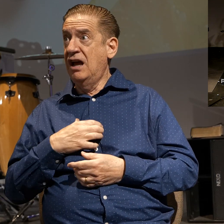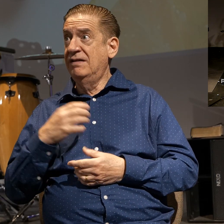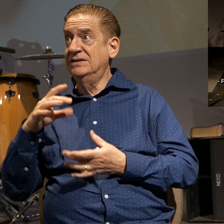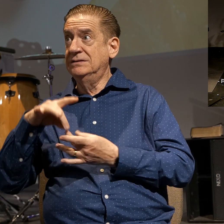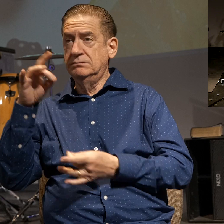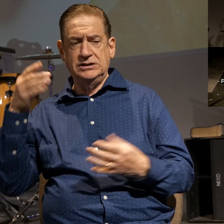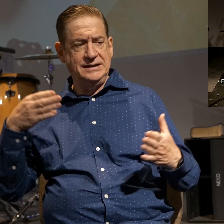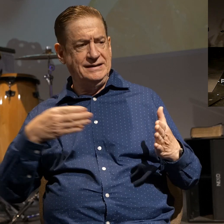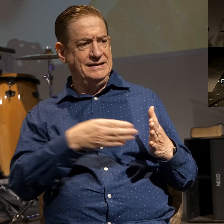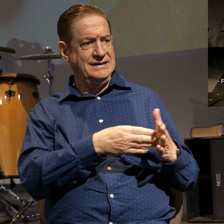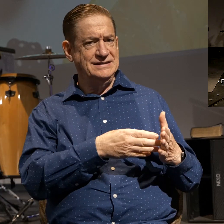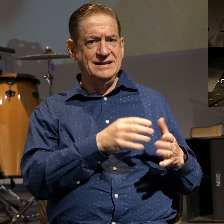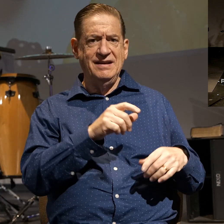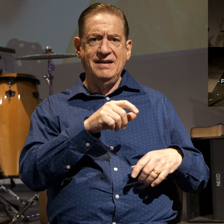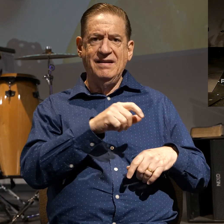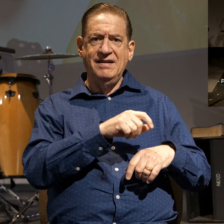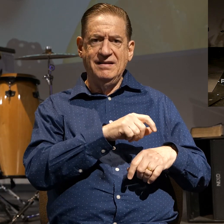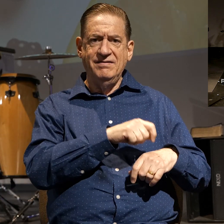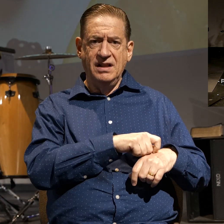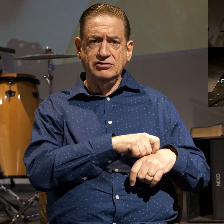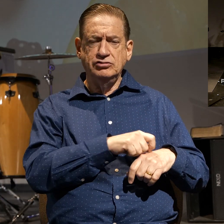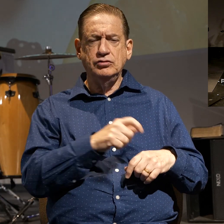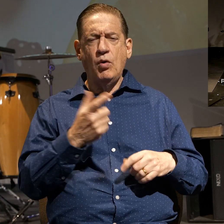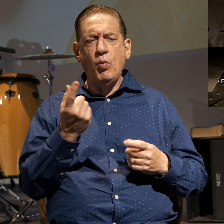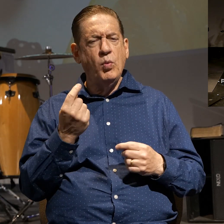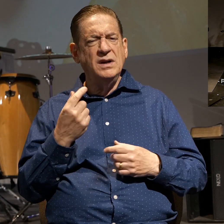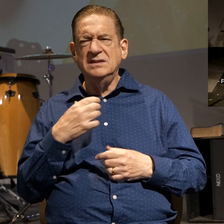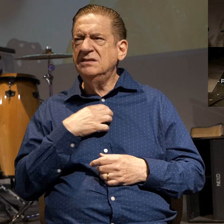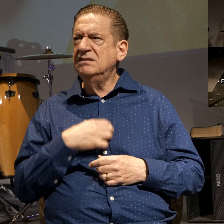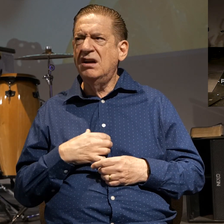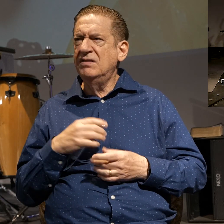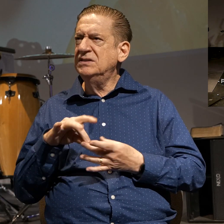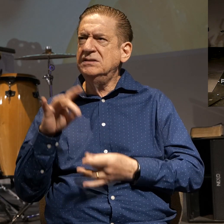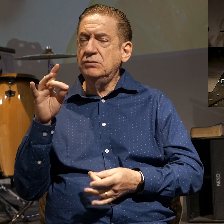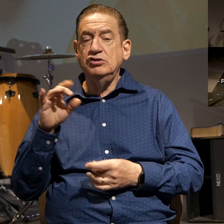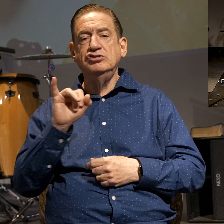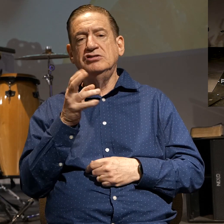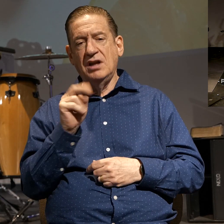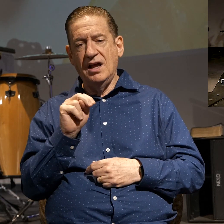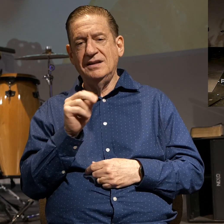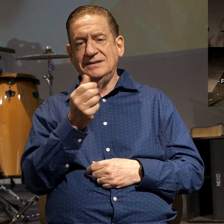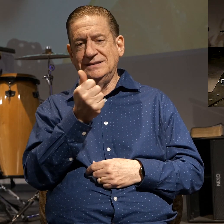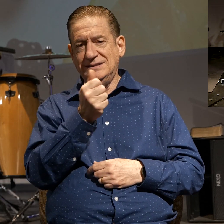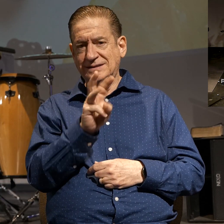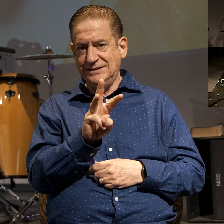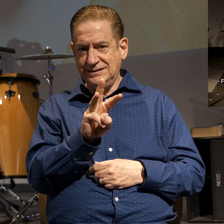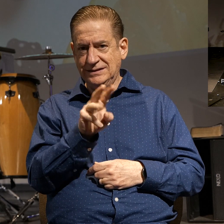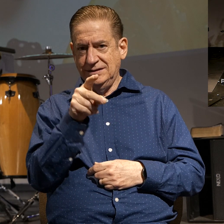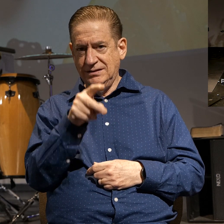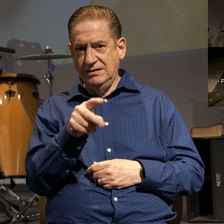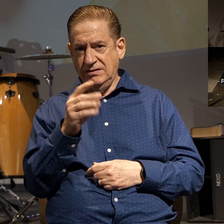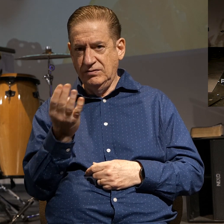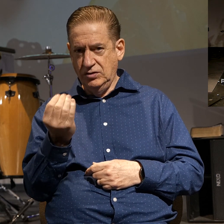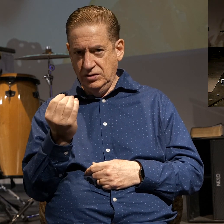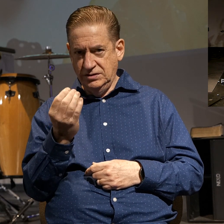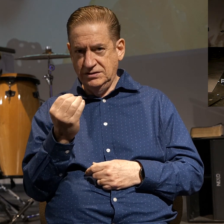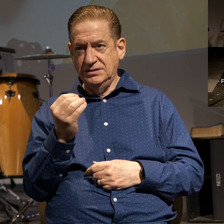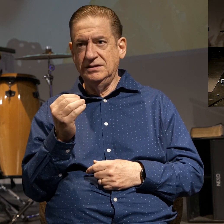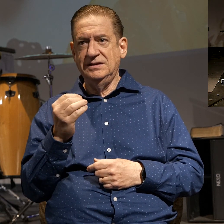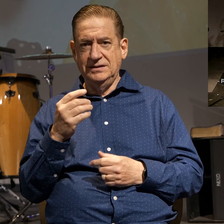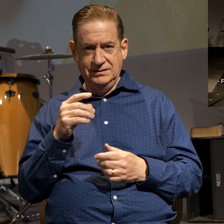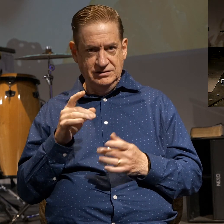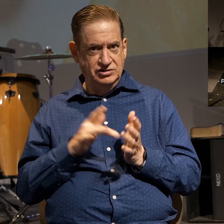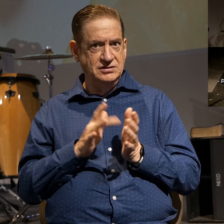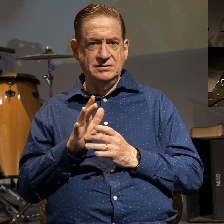flesh. So the question is what are the desires of the spirit? Well, John 16, 14. Jesus made this very clear about the work of the Holy